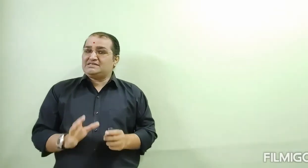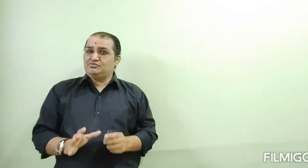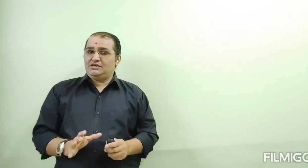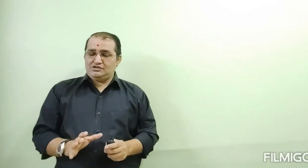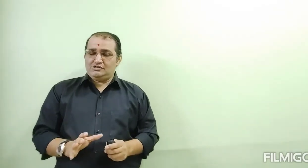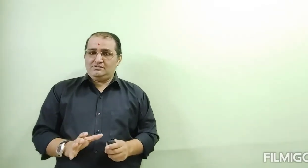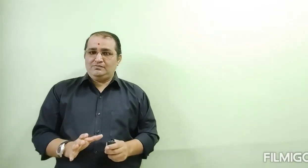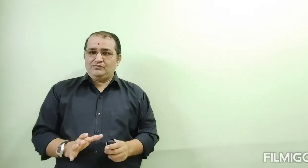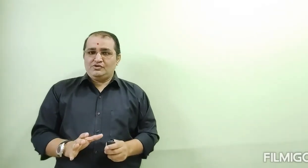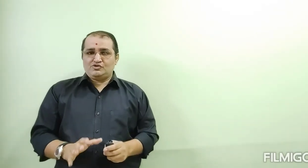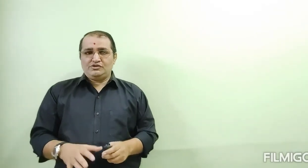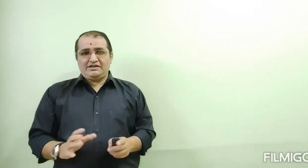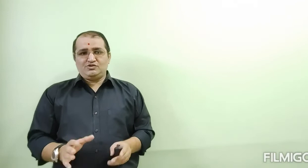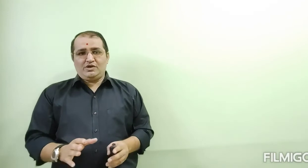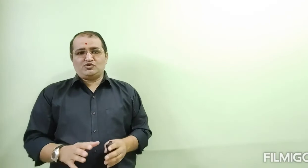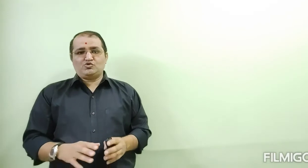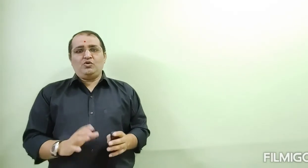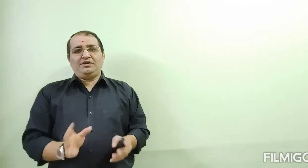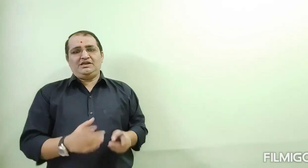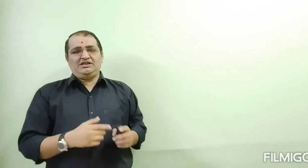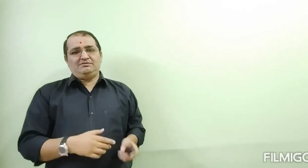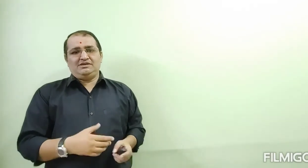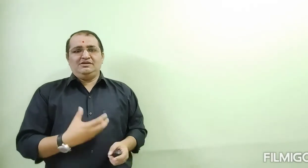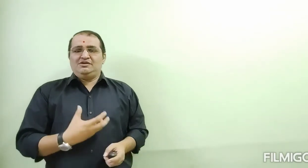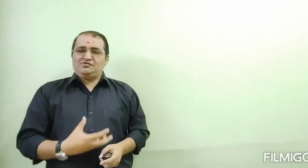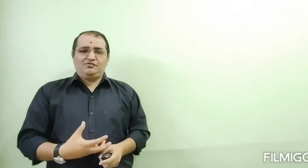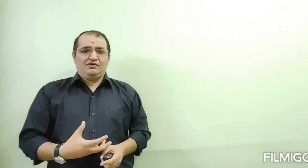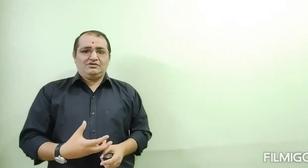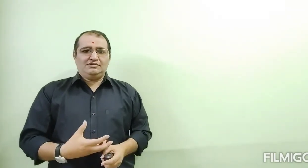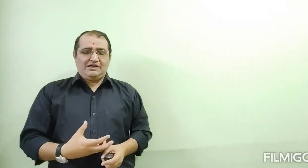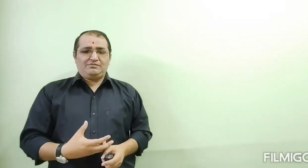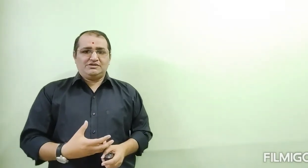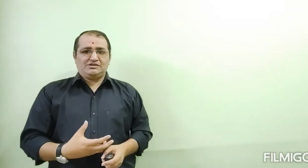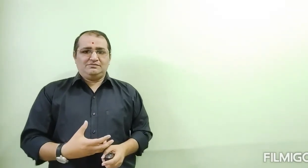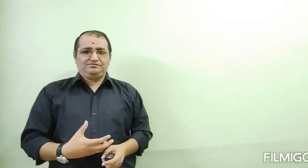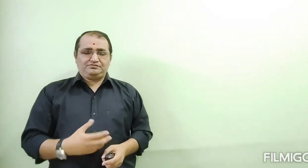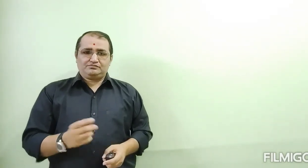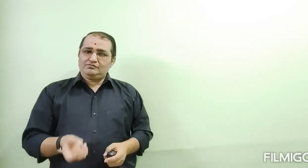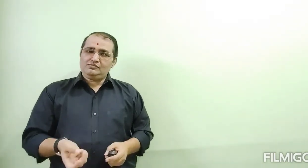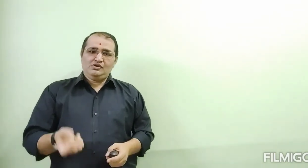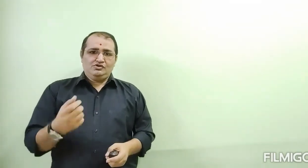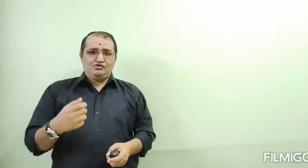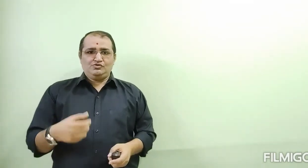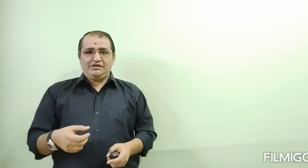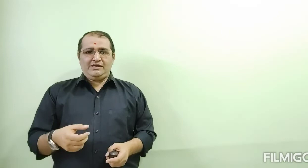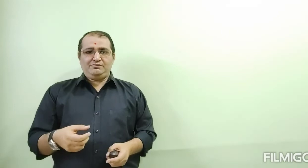nature. So that is why so many enemies for that person. So usi time par